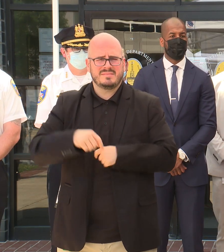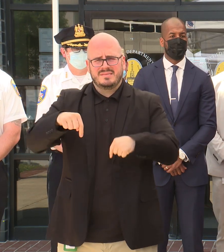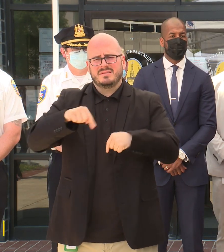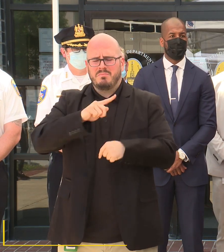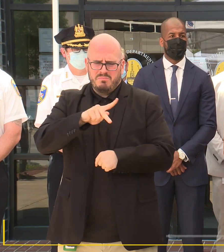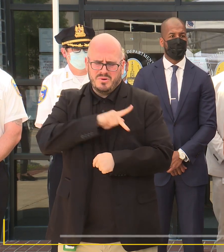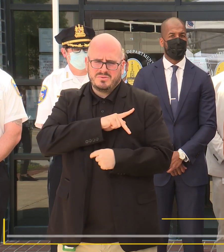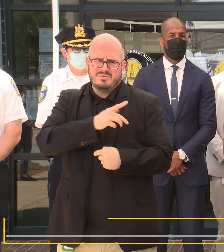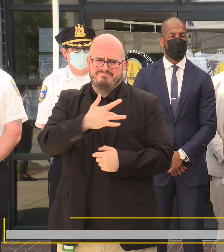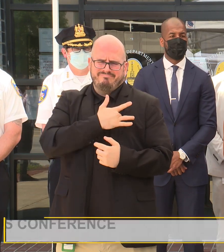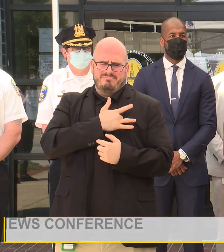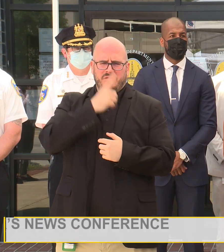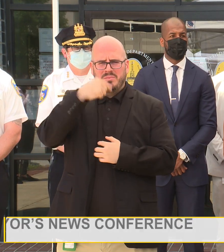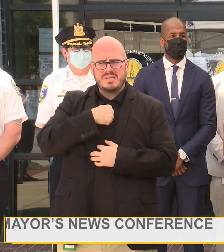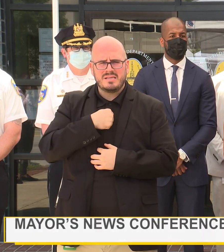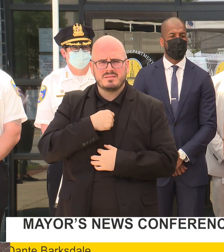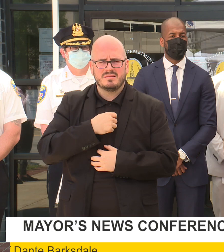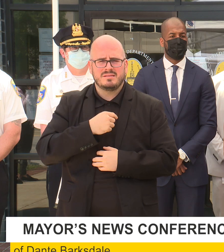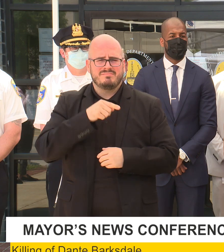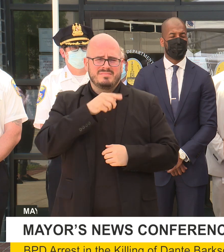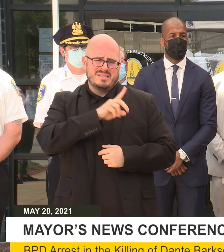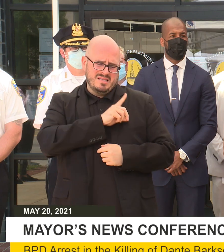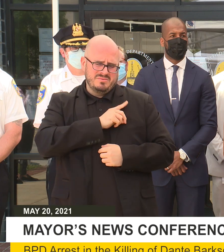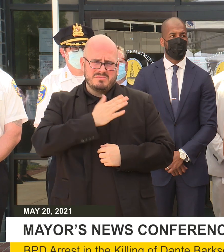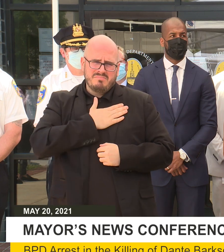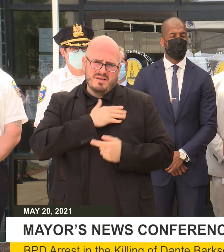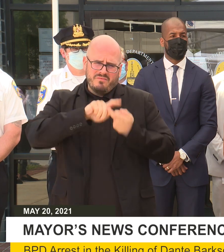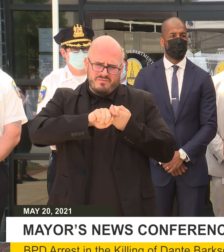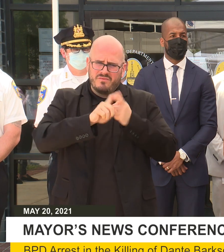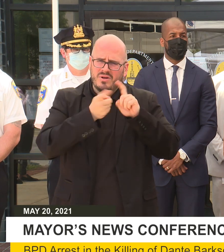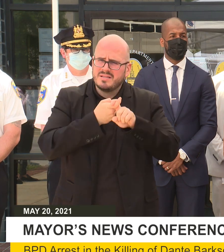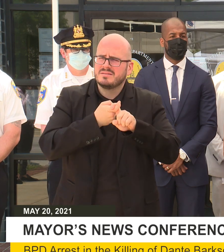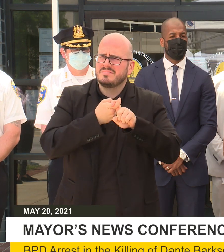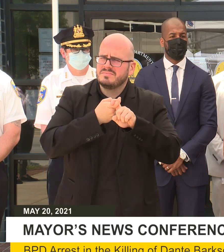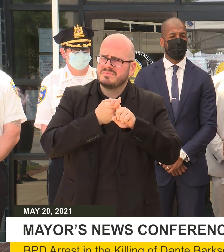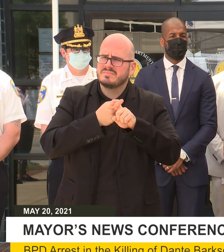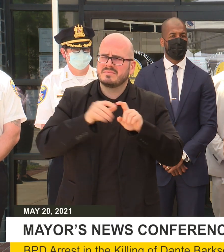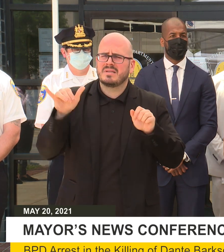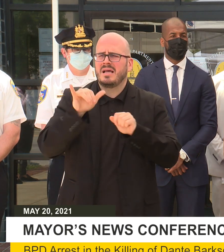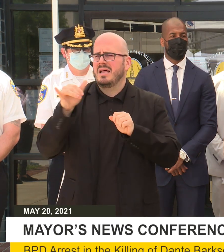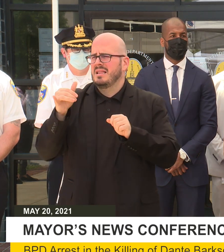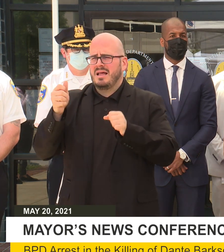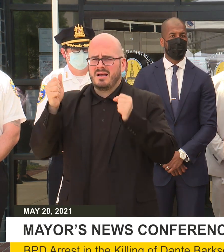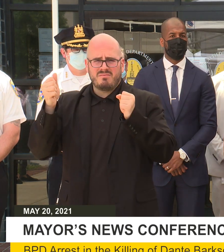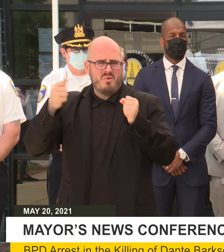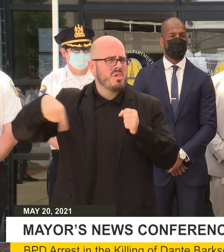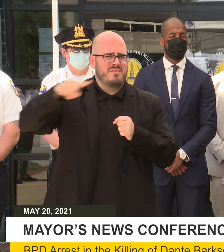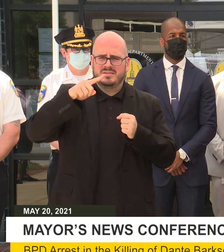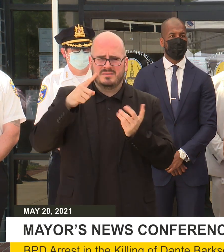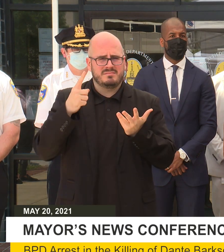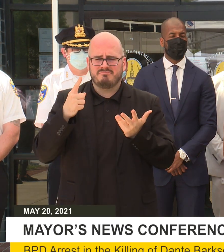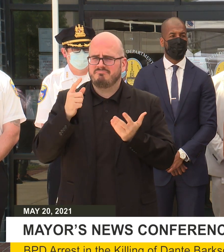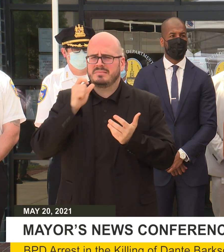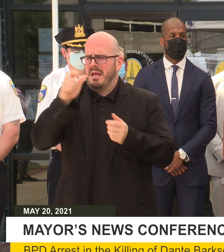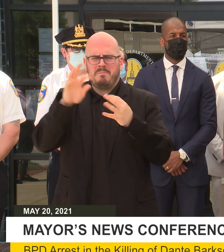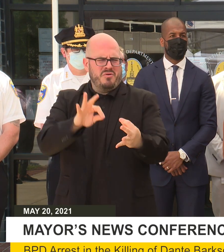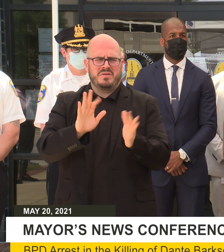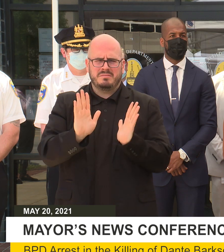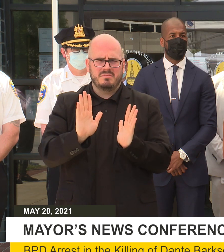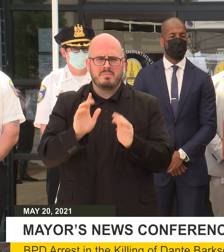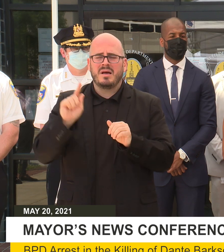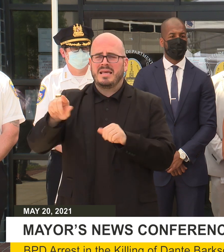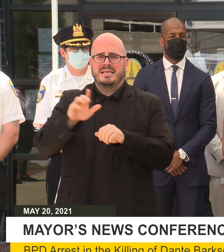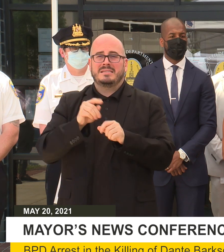for me. As you know, Dante was my friend and like all of us, he was far from perfect, but he was called for a